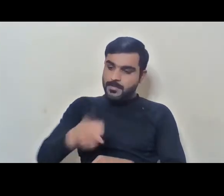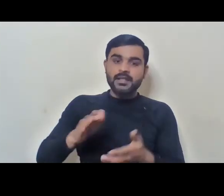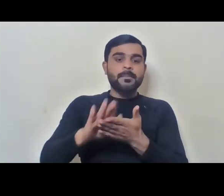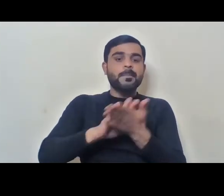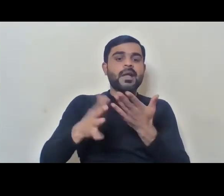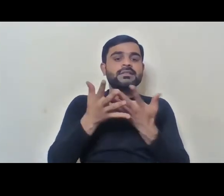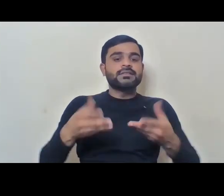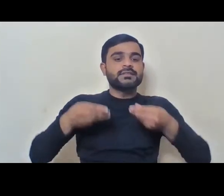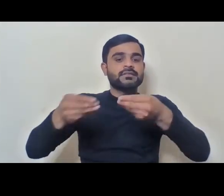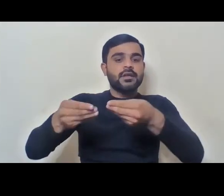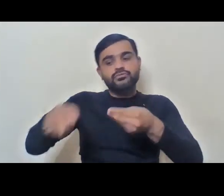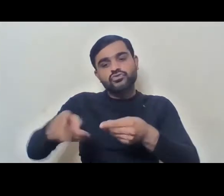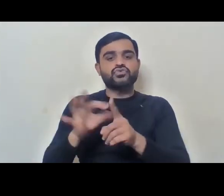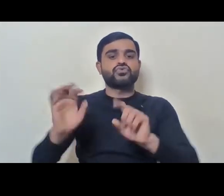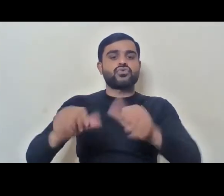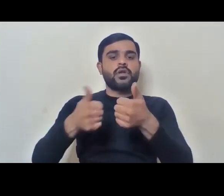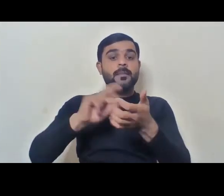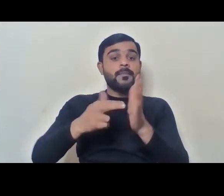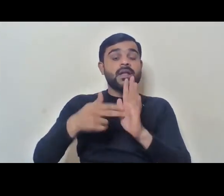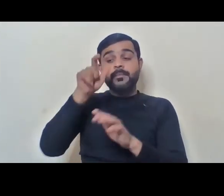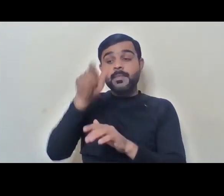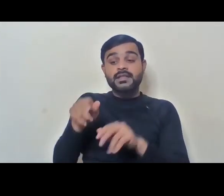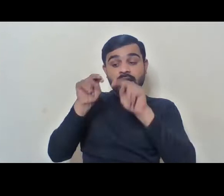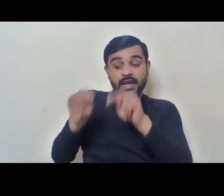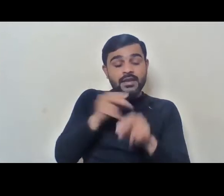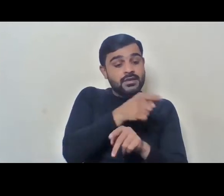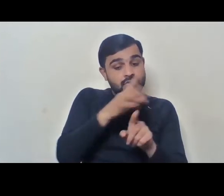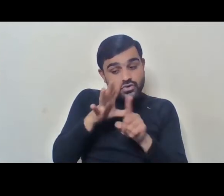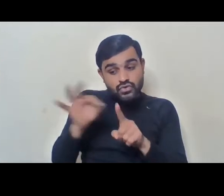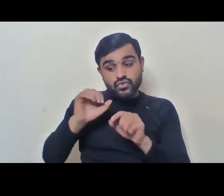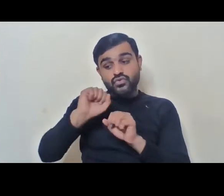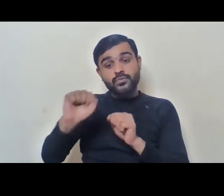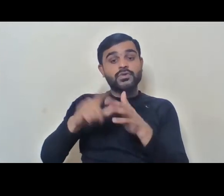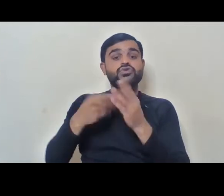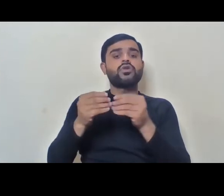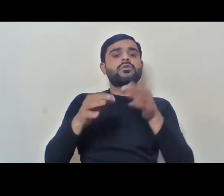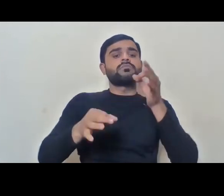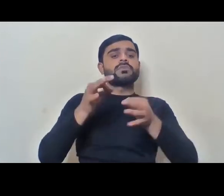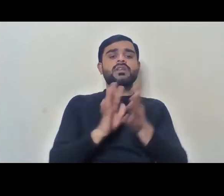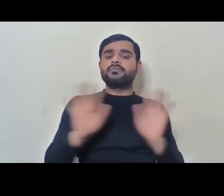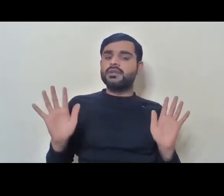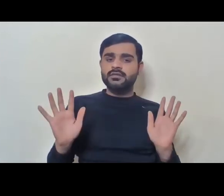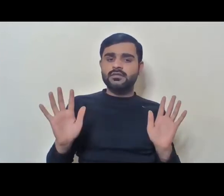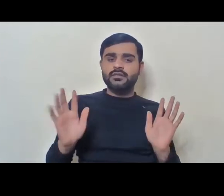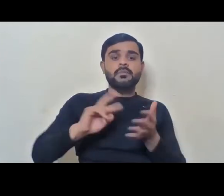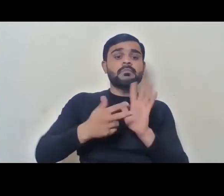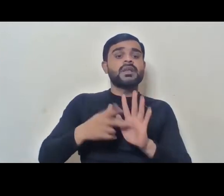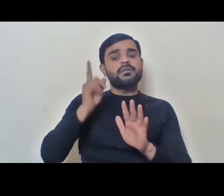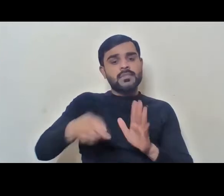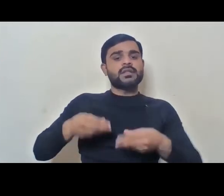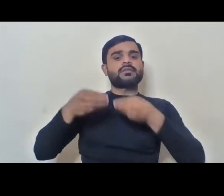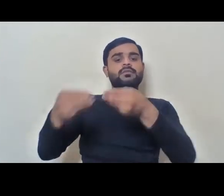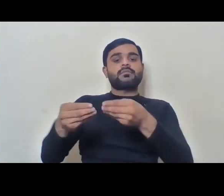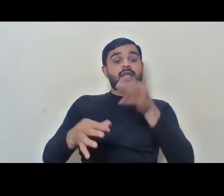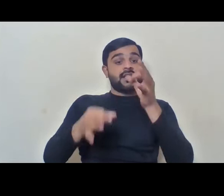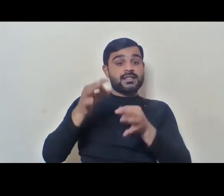accommodation needed. So what does that person need to do his or her job as a judge? And that should be provided and that